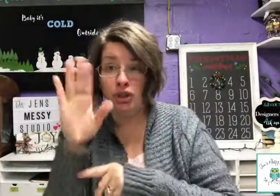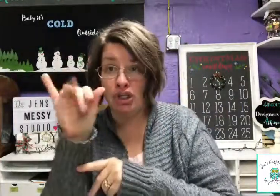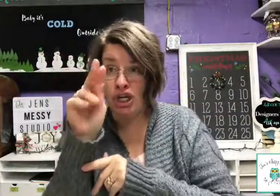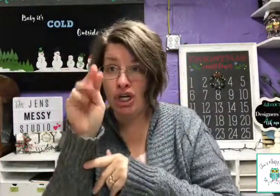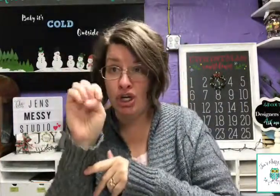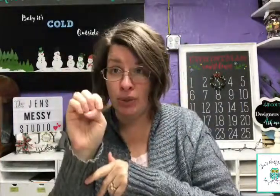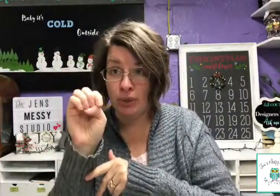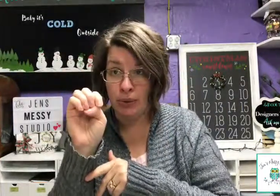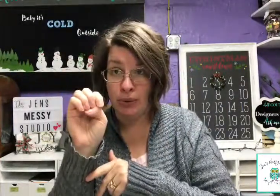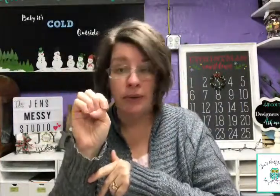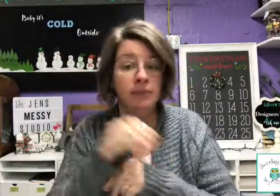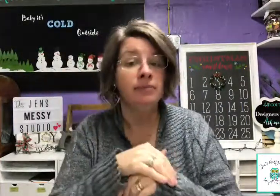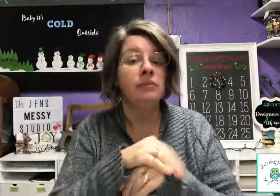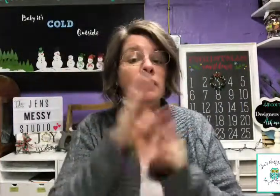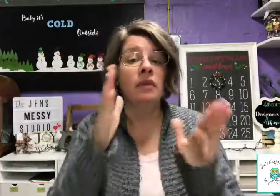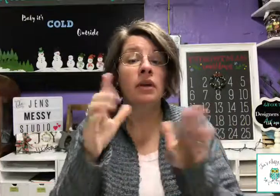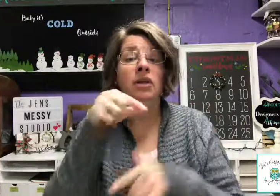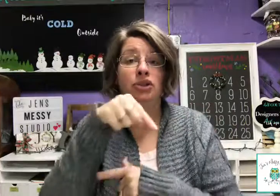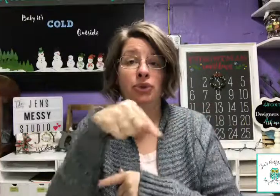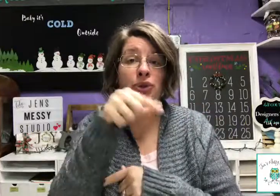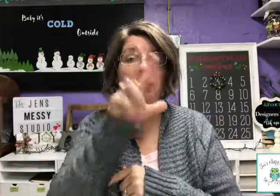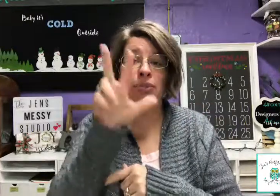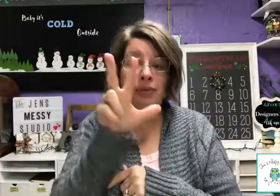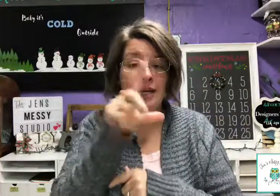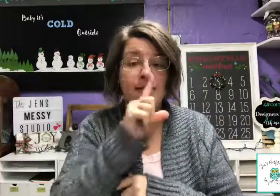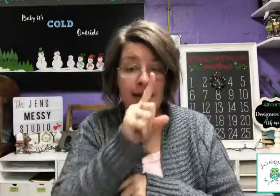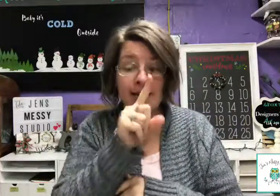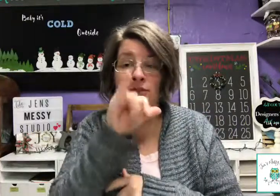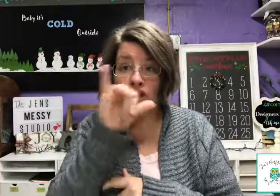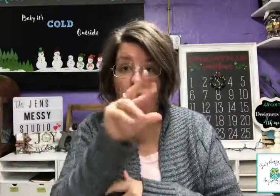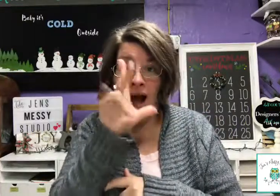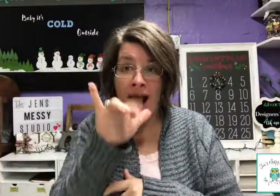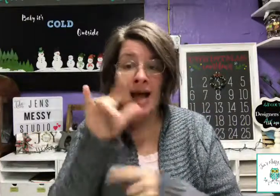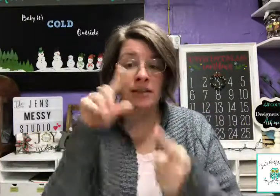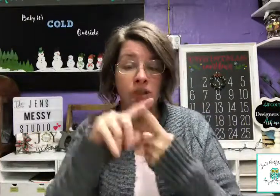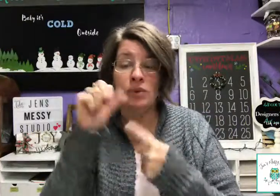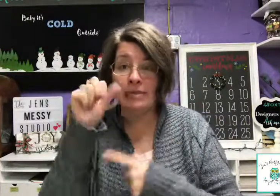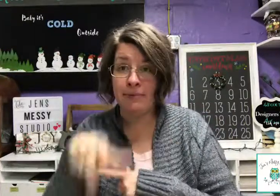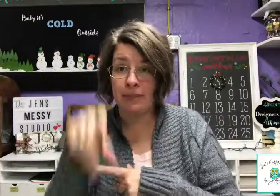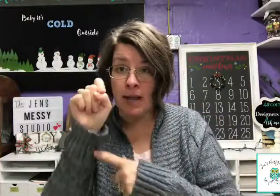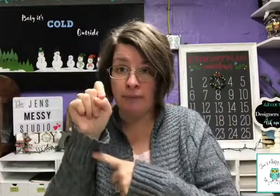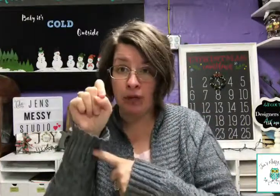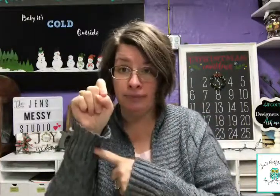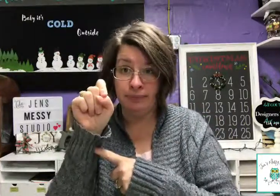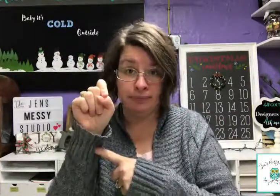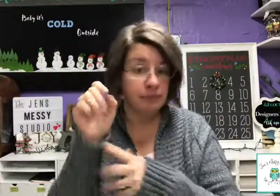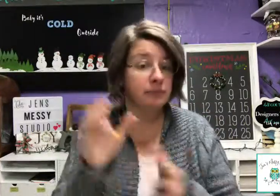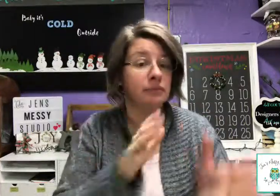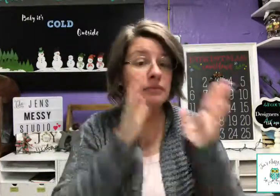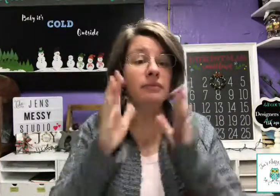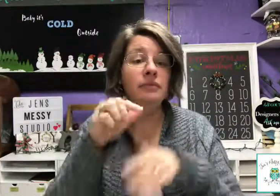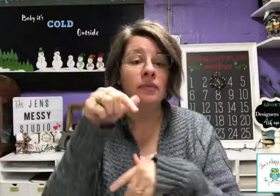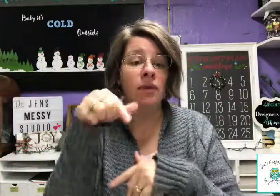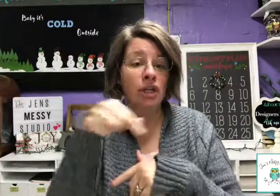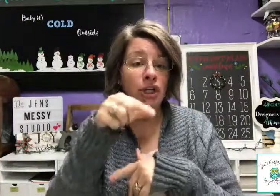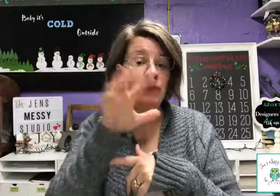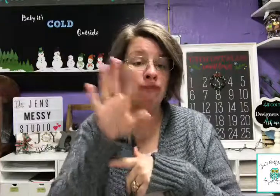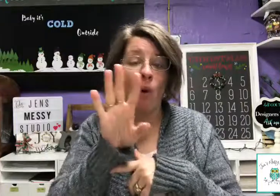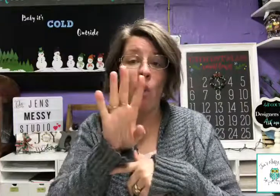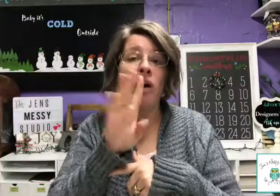TT, E3 is July 27th, E4